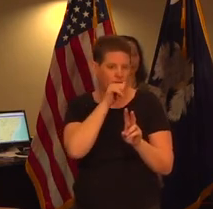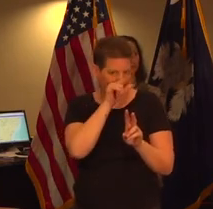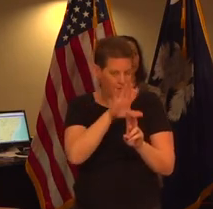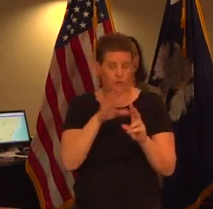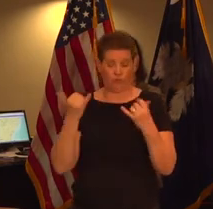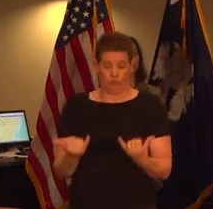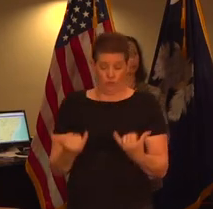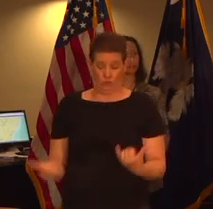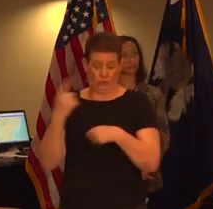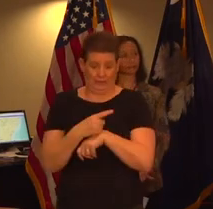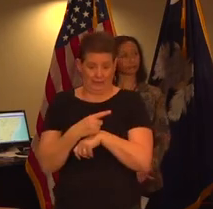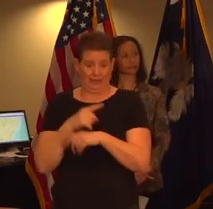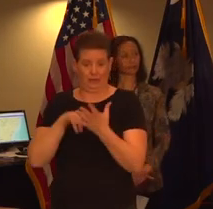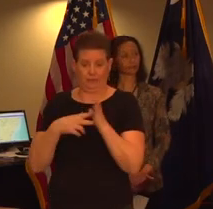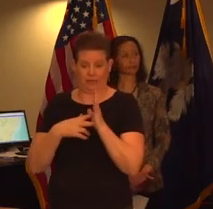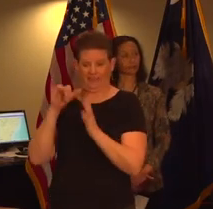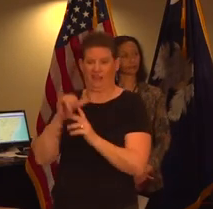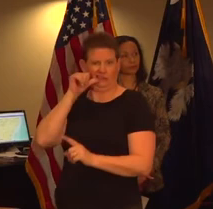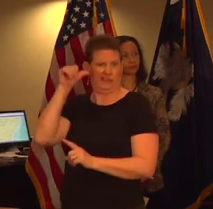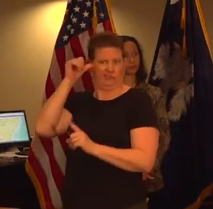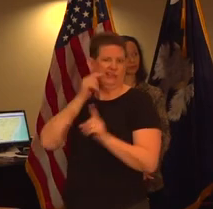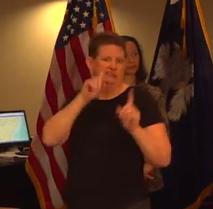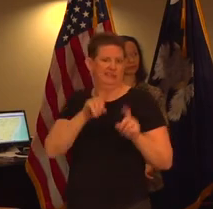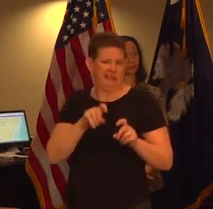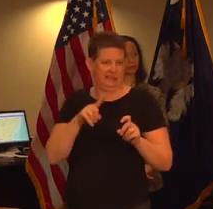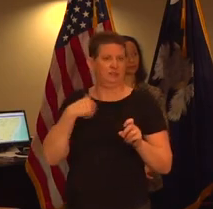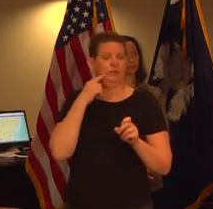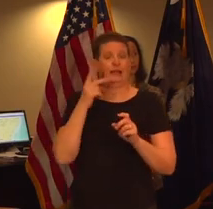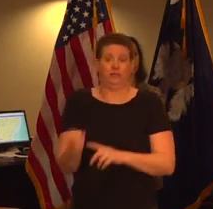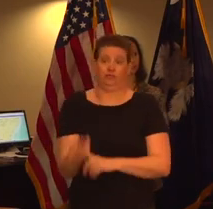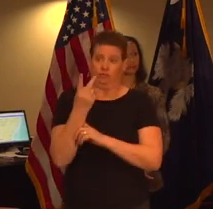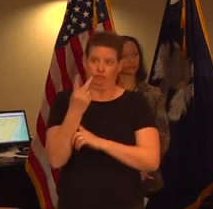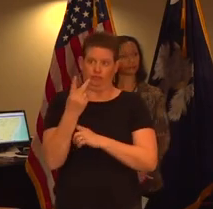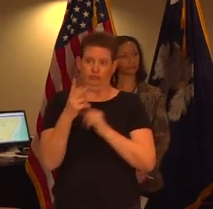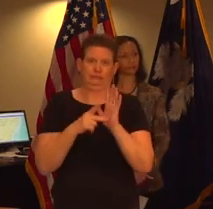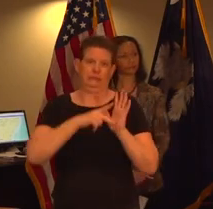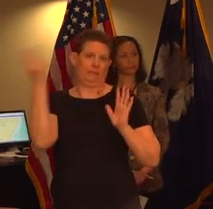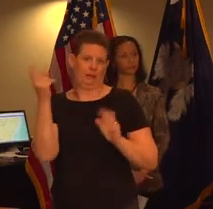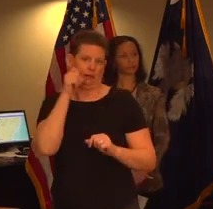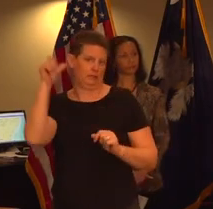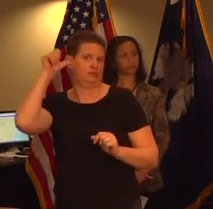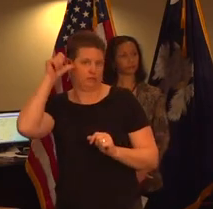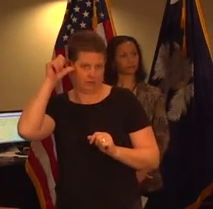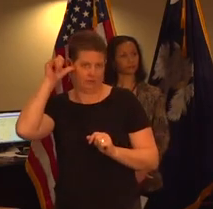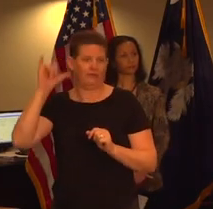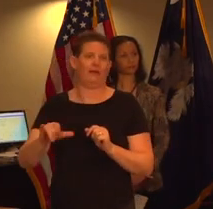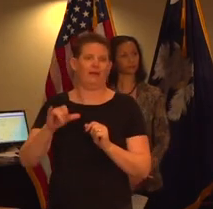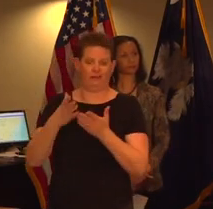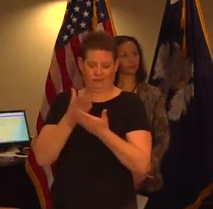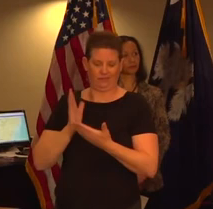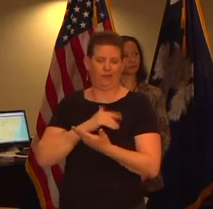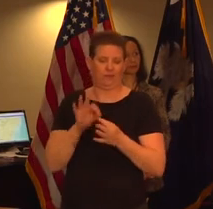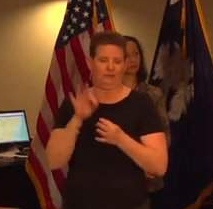from today which was yesterday's run we ran two batches yesterday that reflected the delay and we